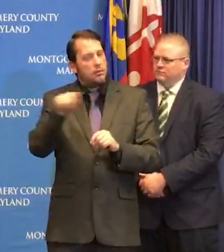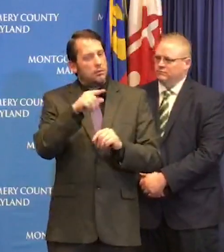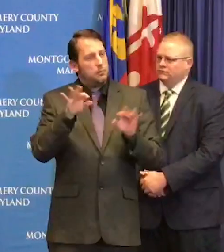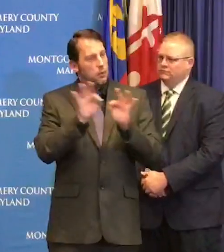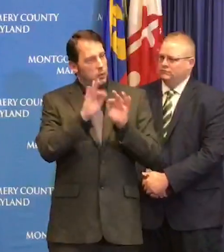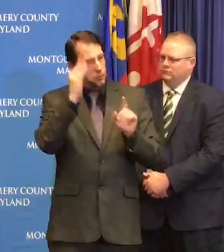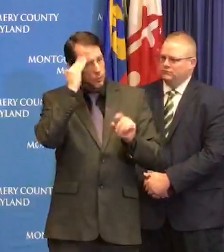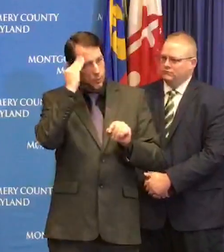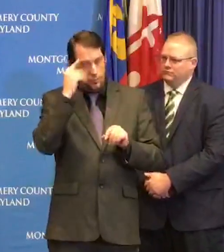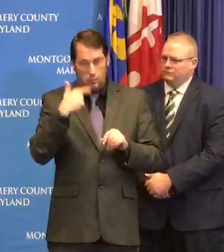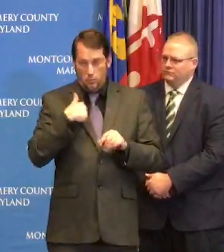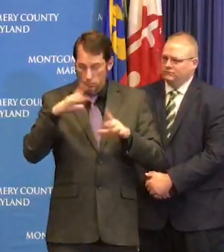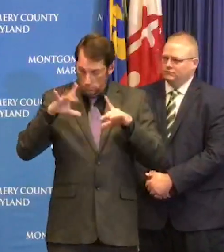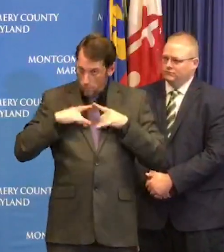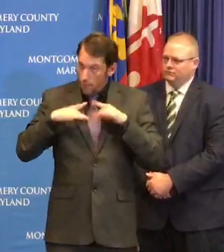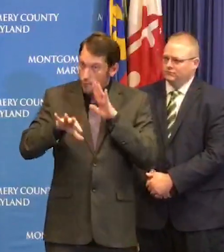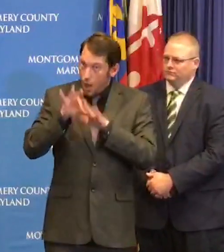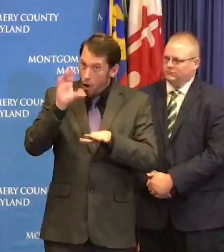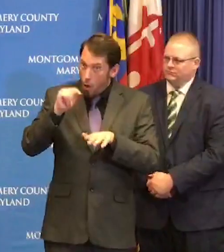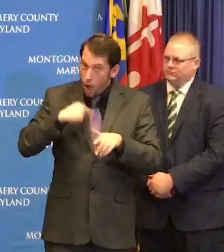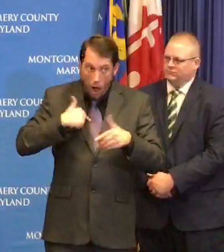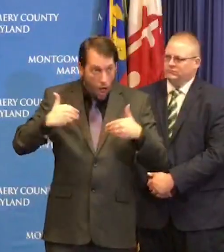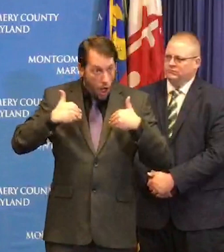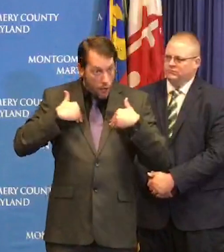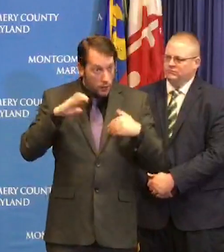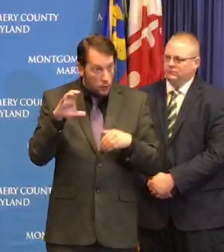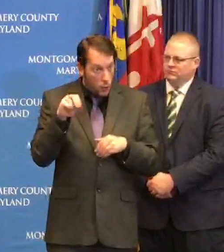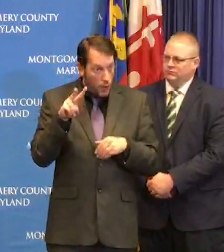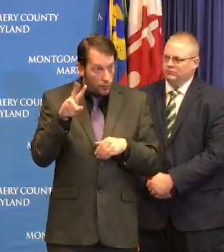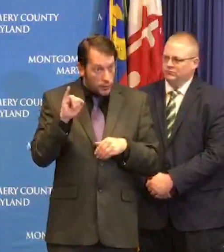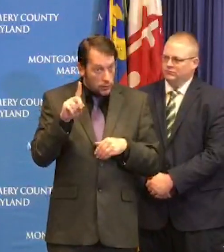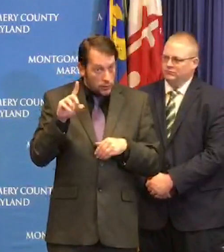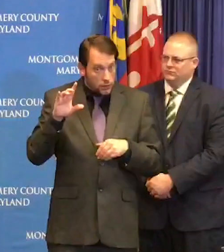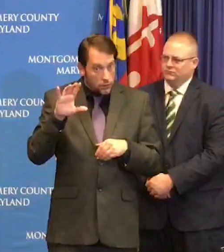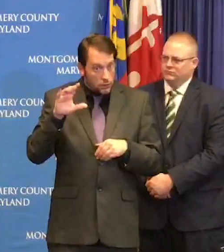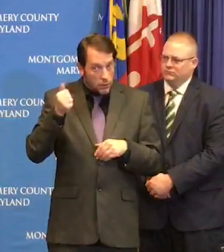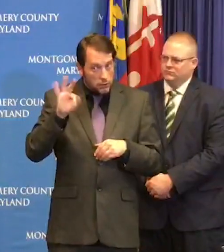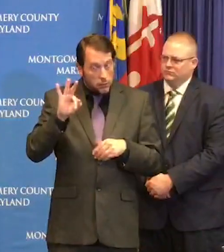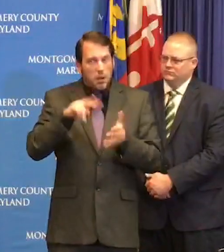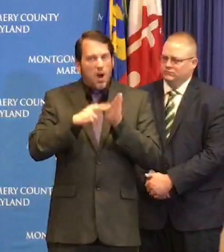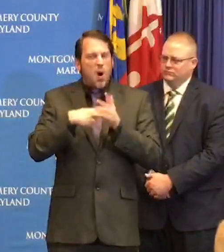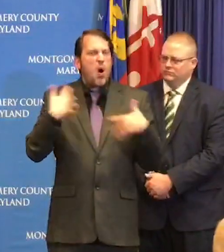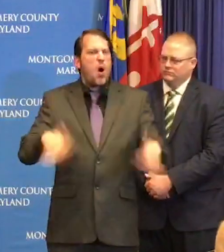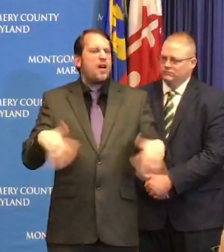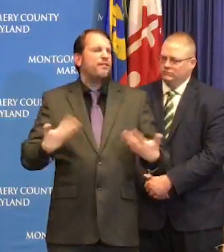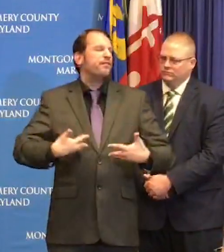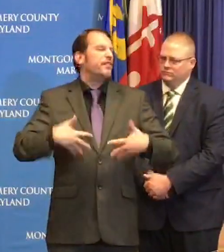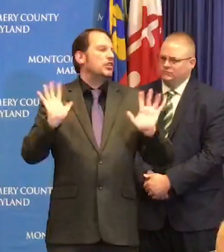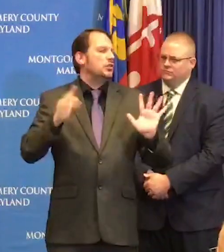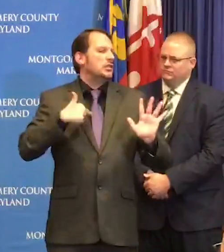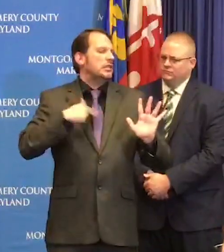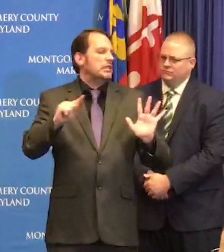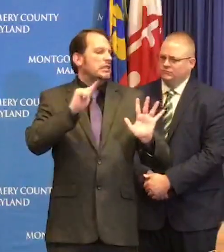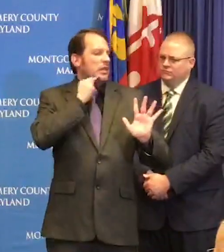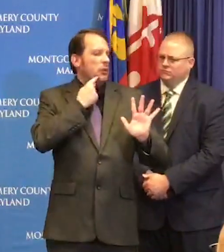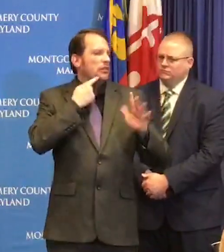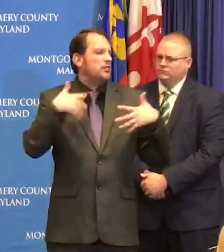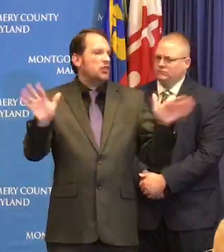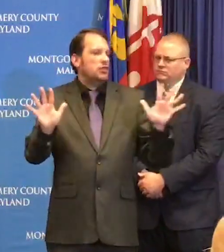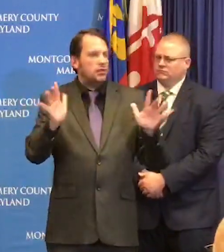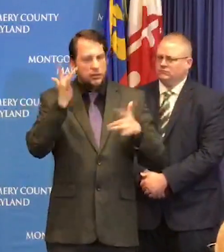does not mean that you will have severe illness as demonstrated by all of the cases in the county so far to date.